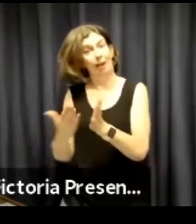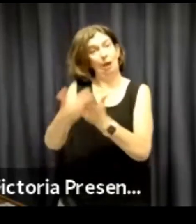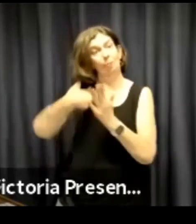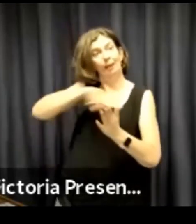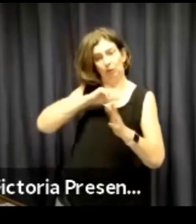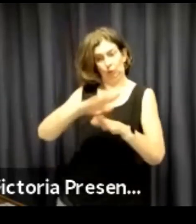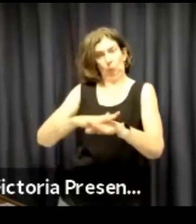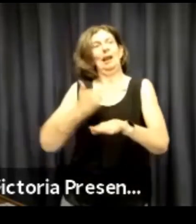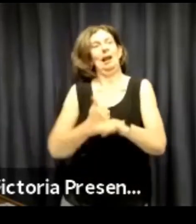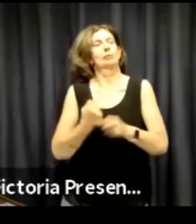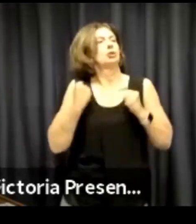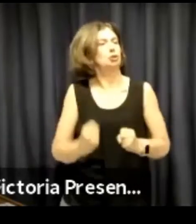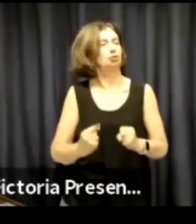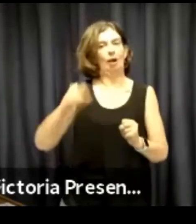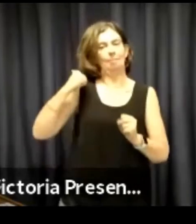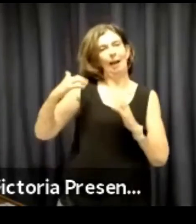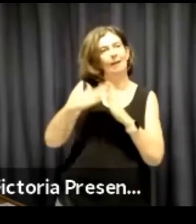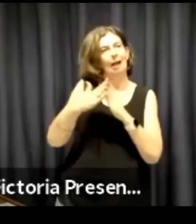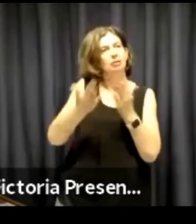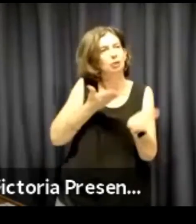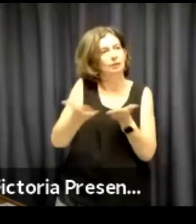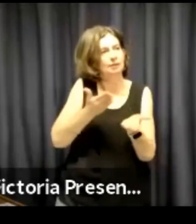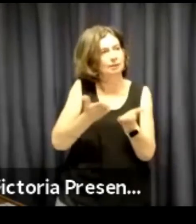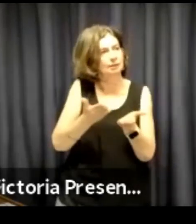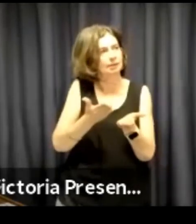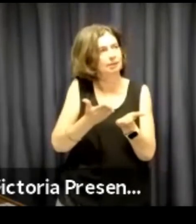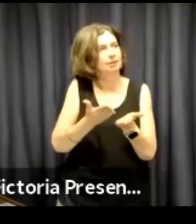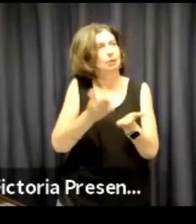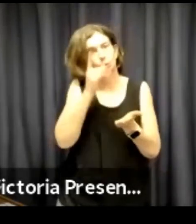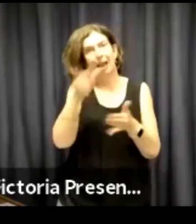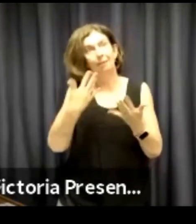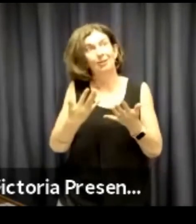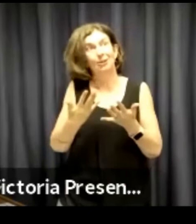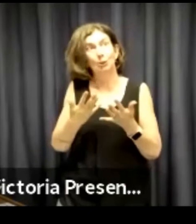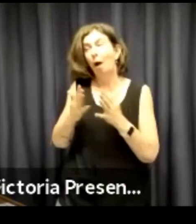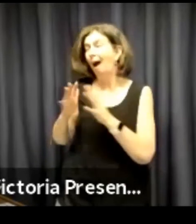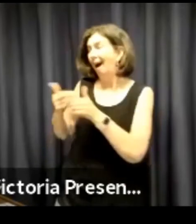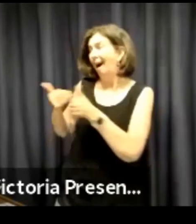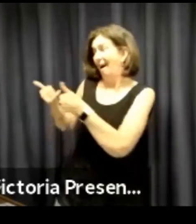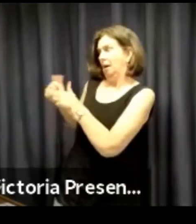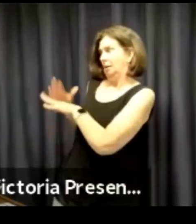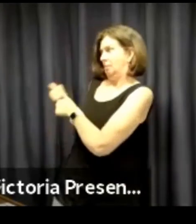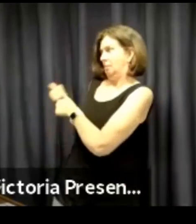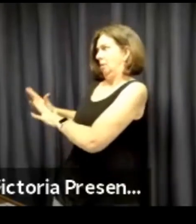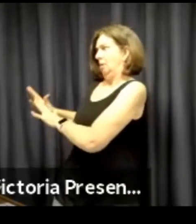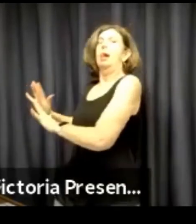We've had a great deal of support through Expression Australia to help us in-house with services